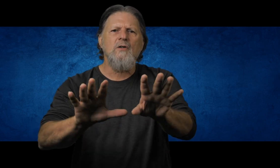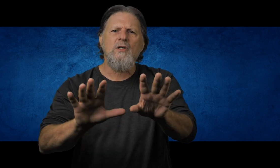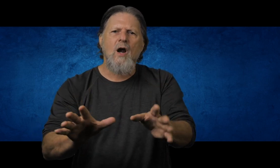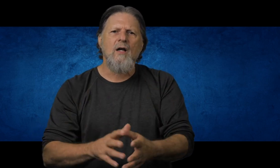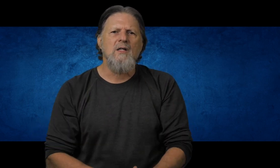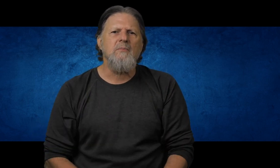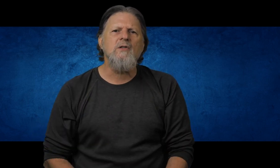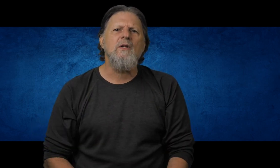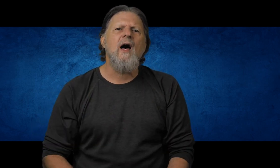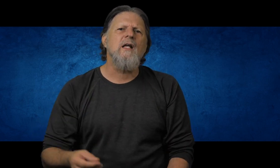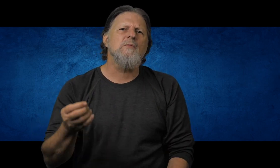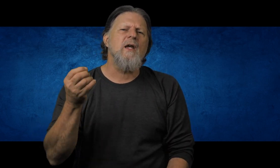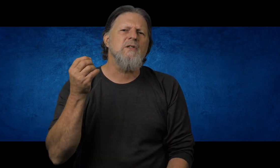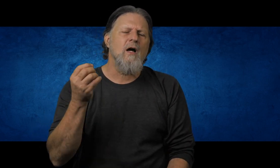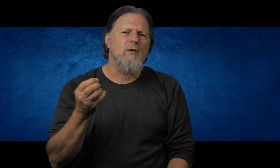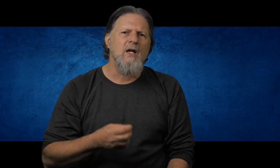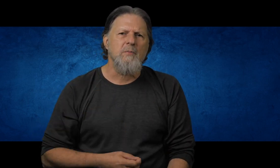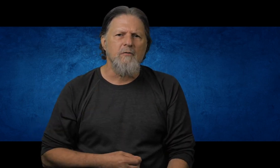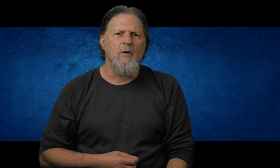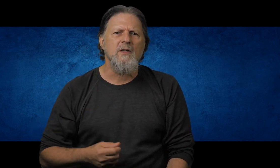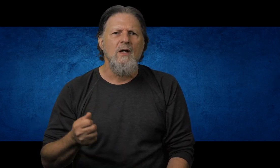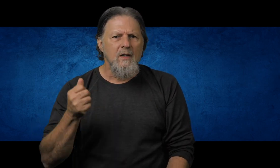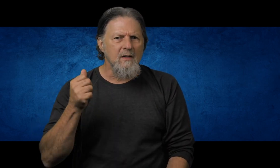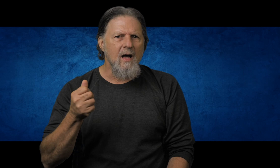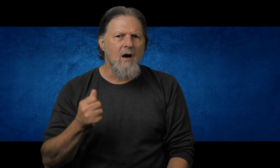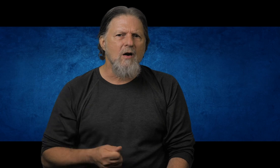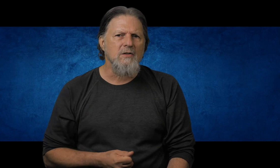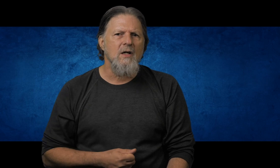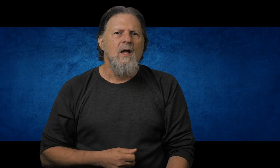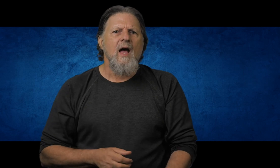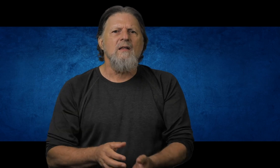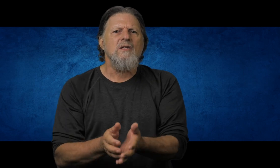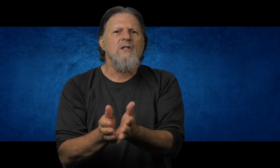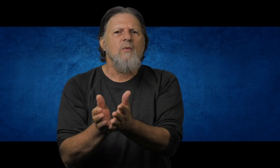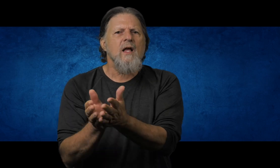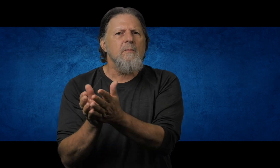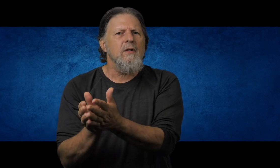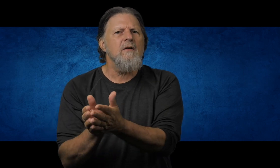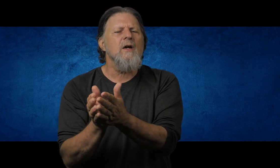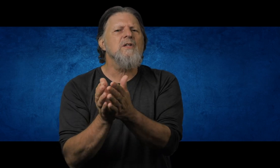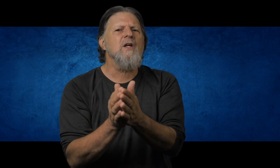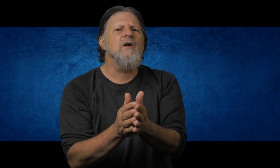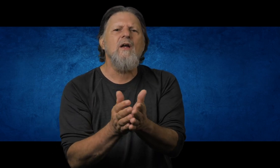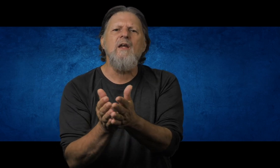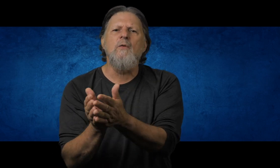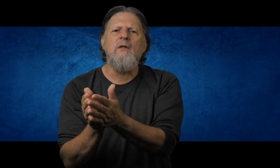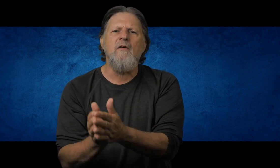tells us our acceptance with God is based on Christ's performance, not ours. And this is why the believer is secure even when they